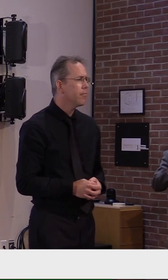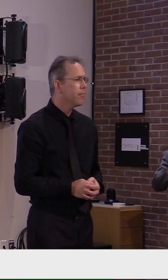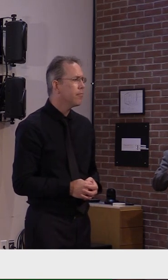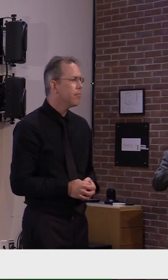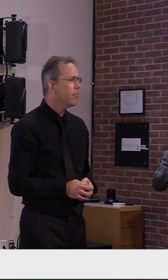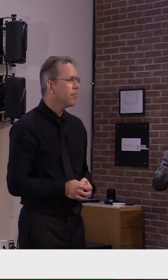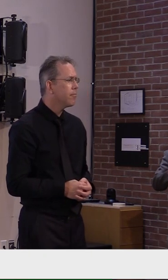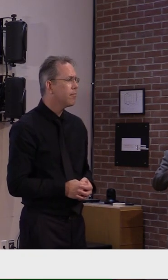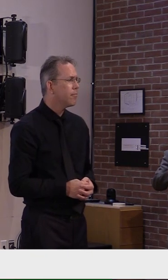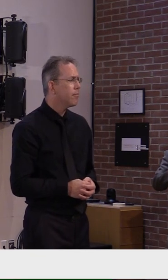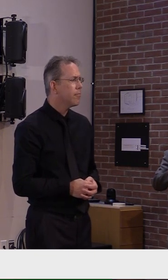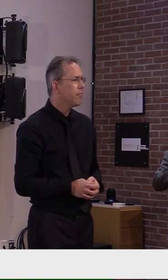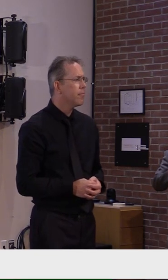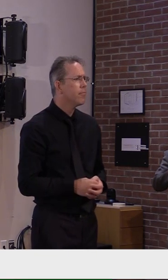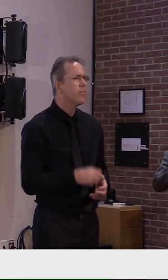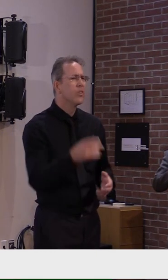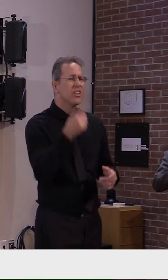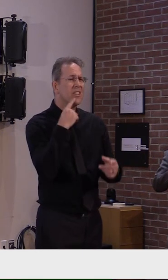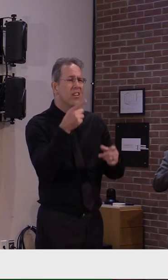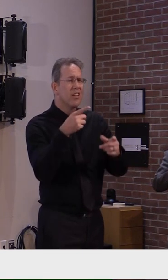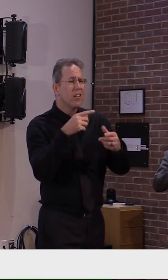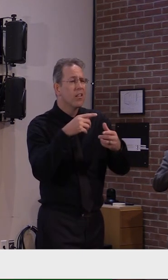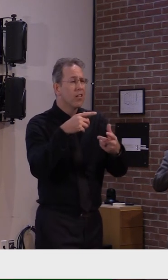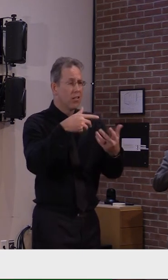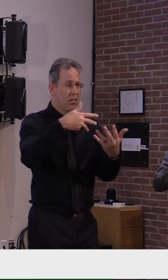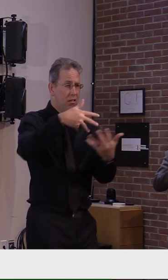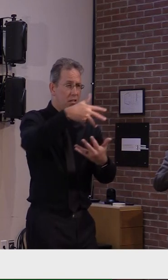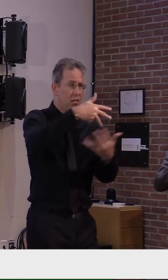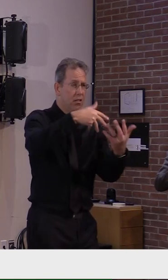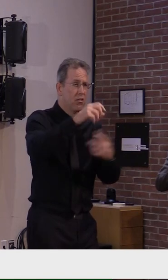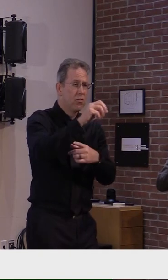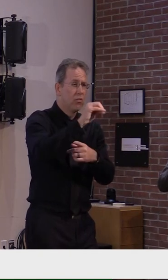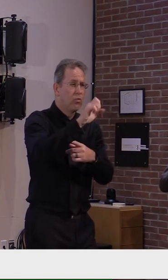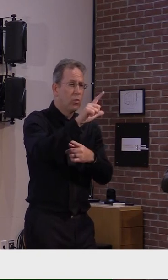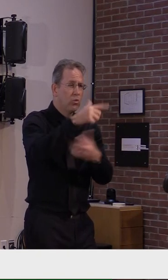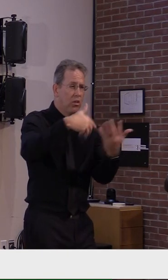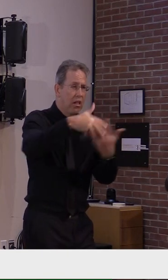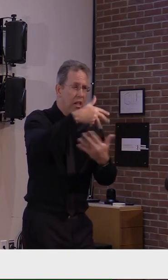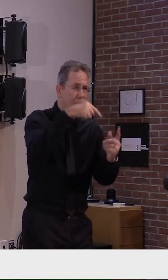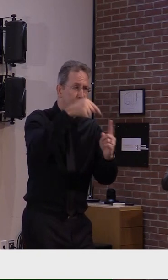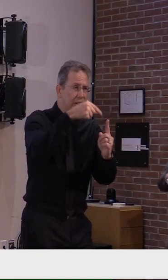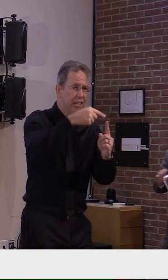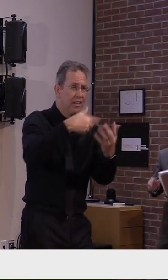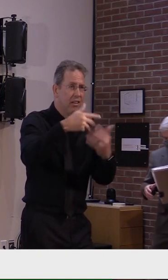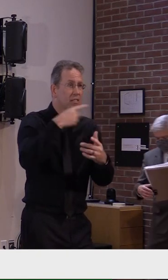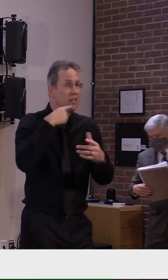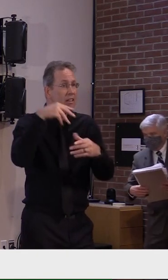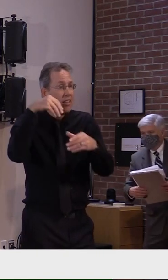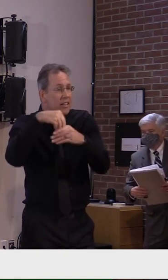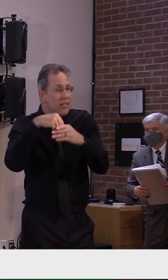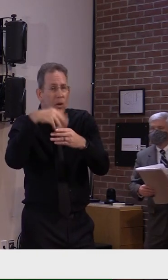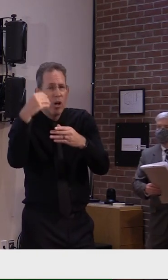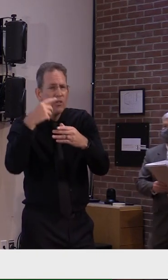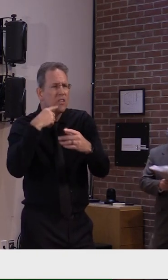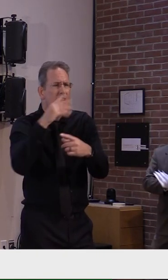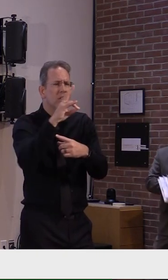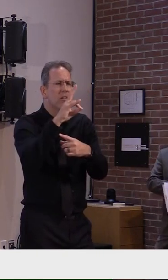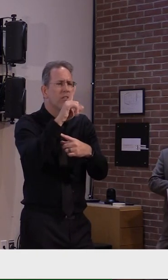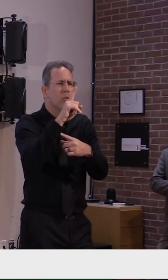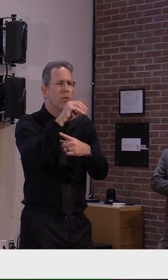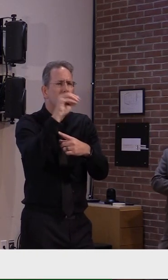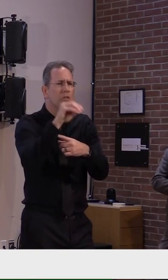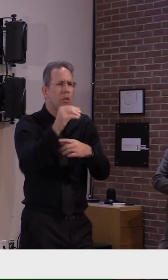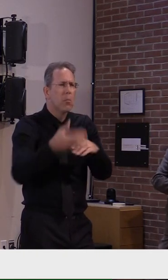that can kind of give us a sense of what those look like and and sort of what happened in the last month and a half or so yeah i think